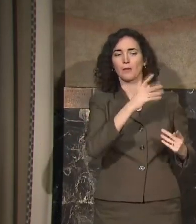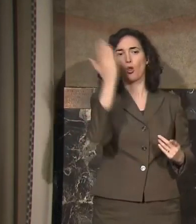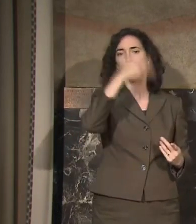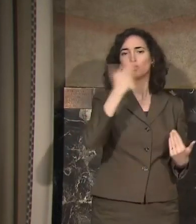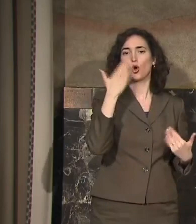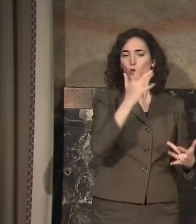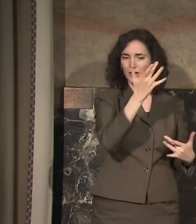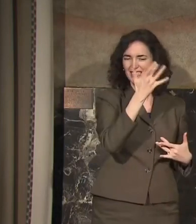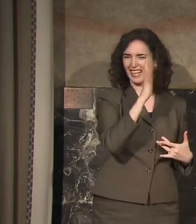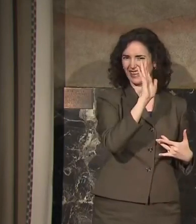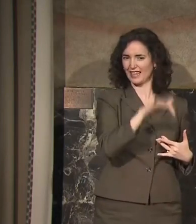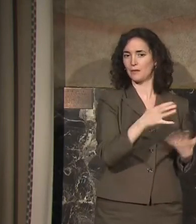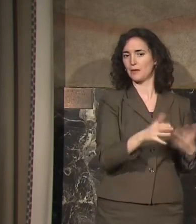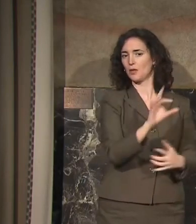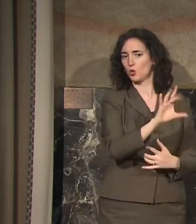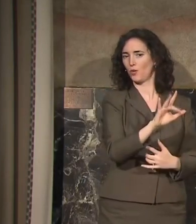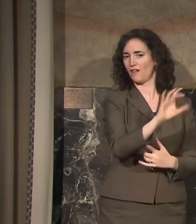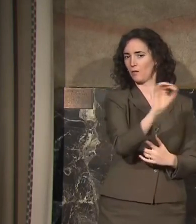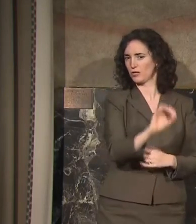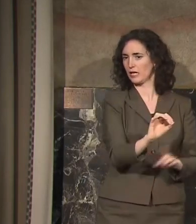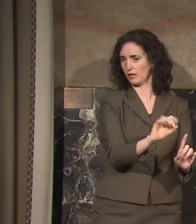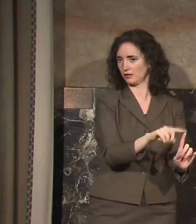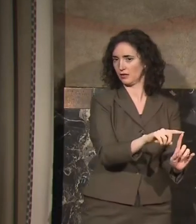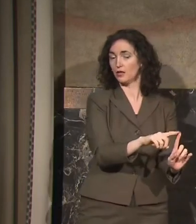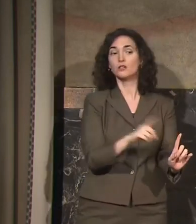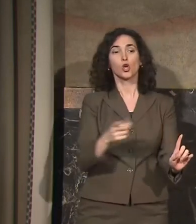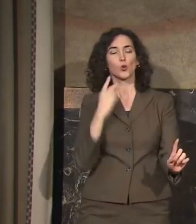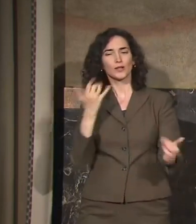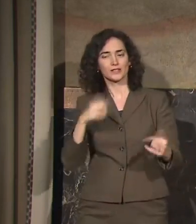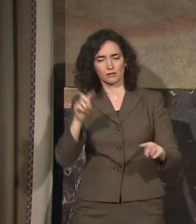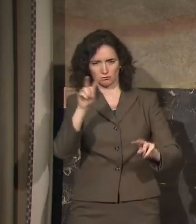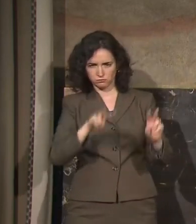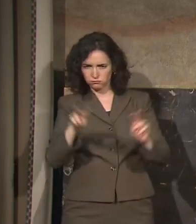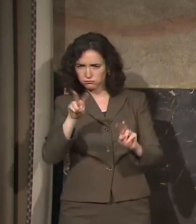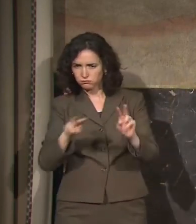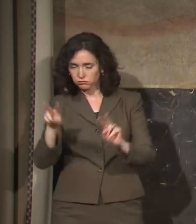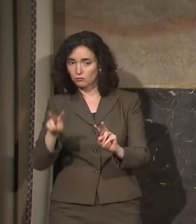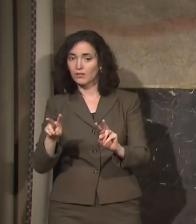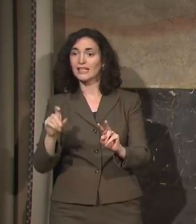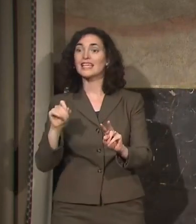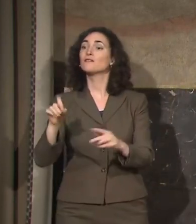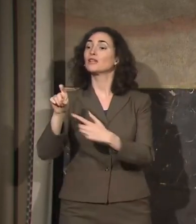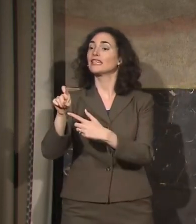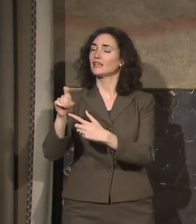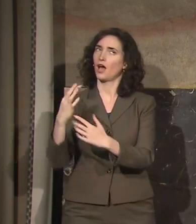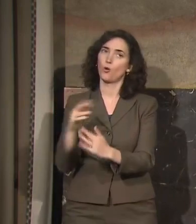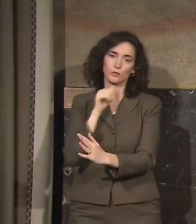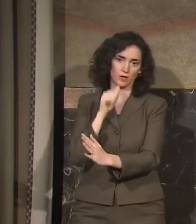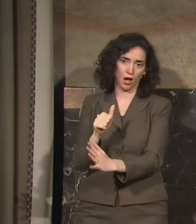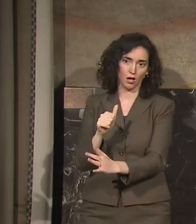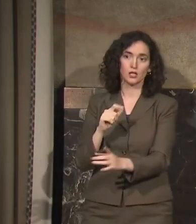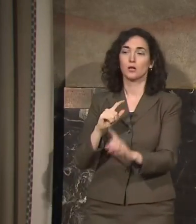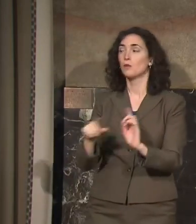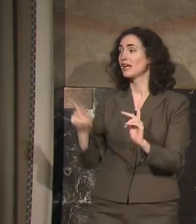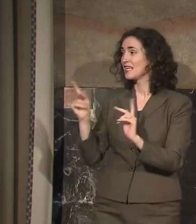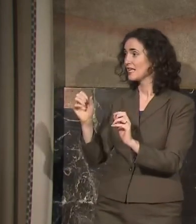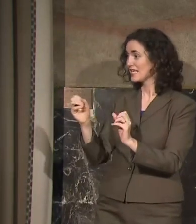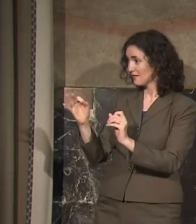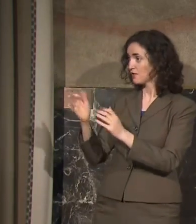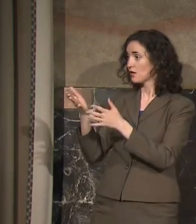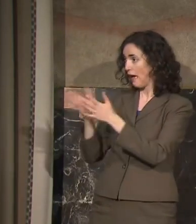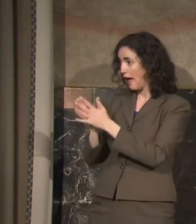of the testing, the contact tracing, and if it's necessary, I hope, pray, it won't be. If people do what we're asking them to do,